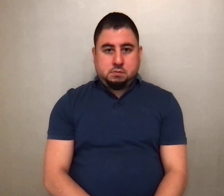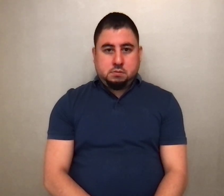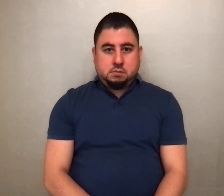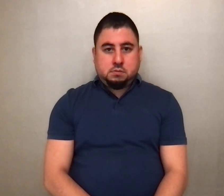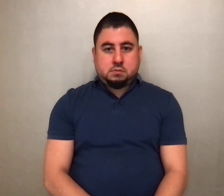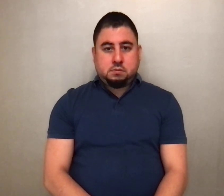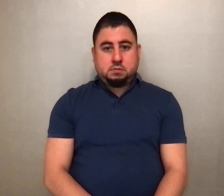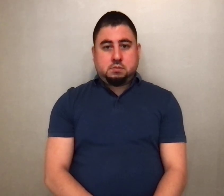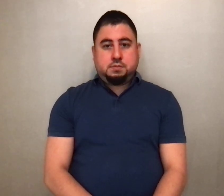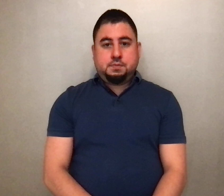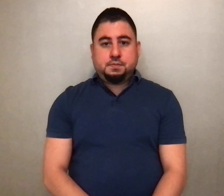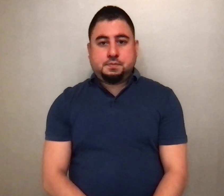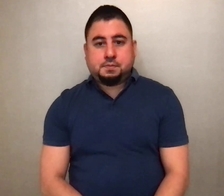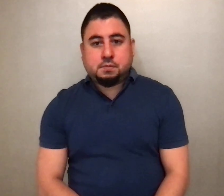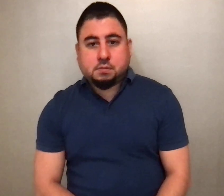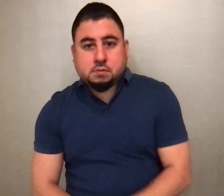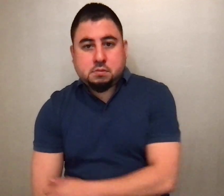glory of God.